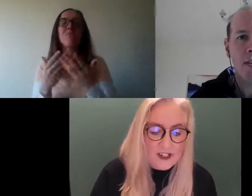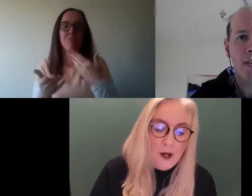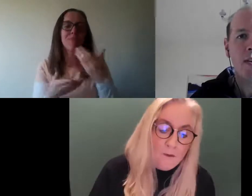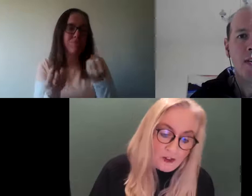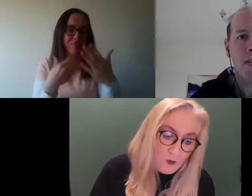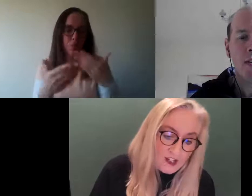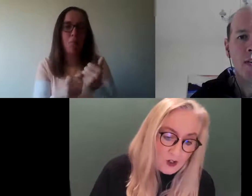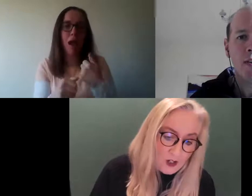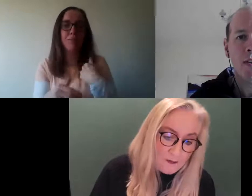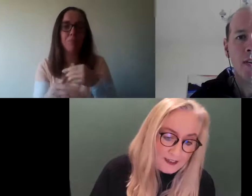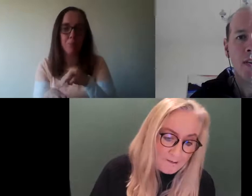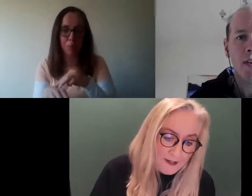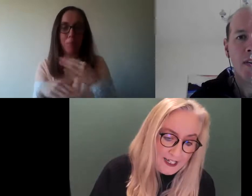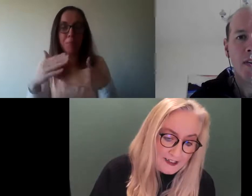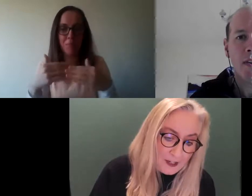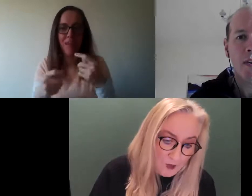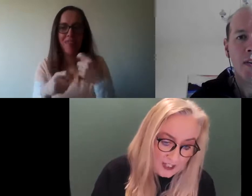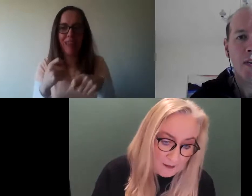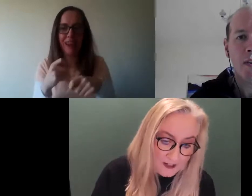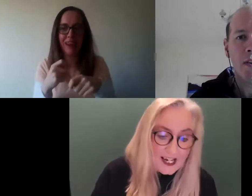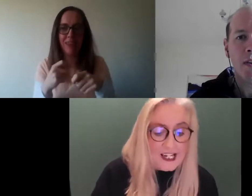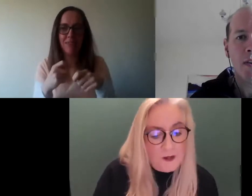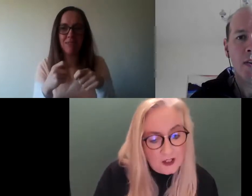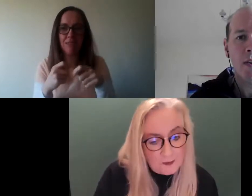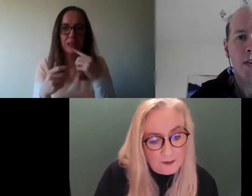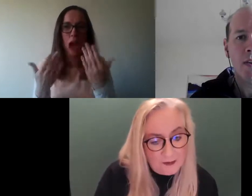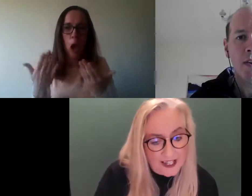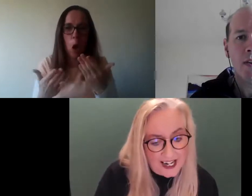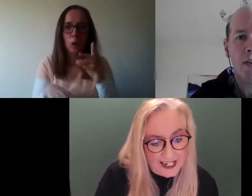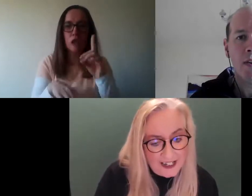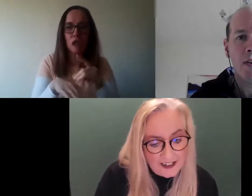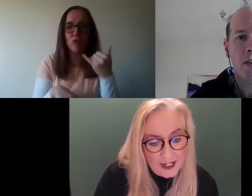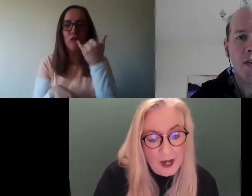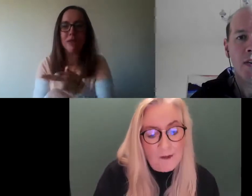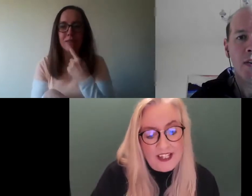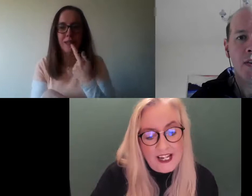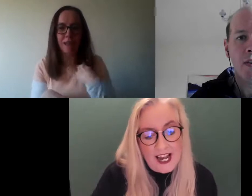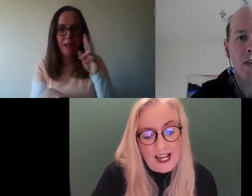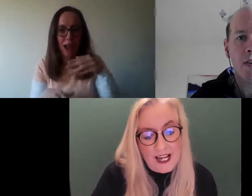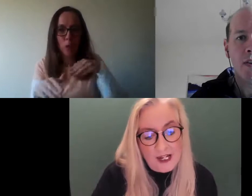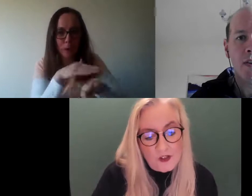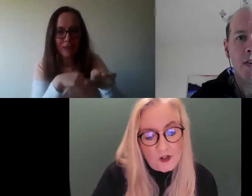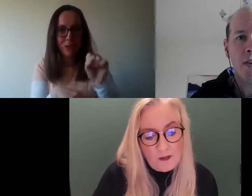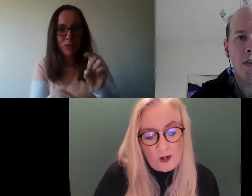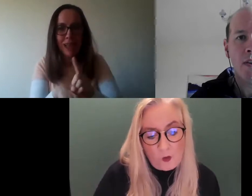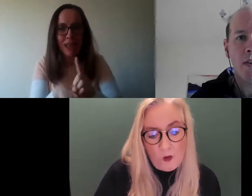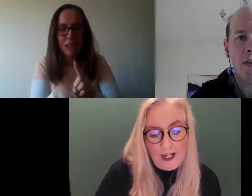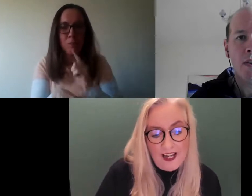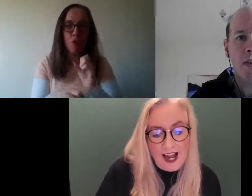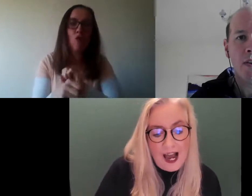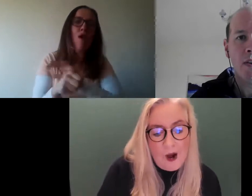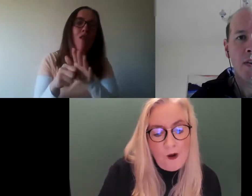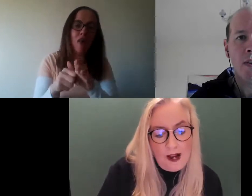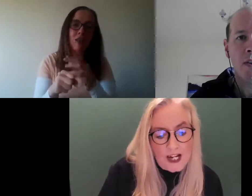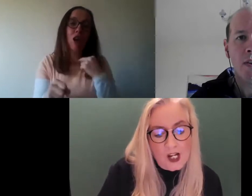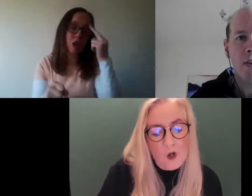ten minutes, but there was a call back that was happening. I explained the problem that I had, but then it was talking about, well,